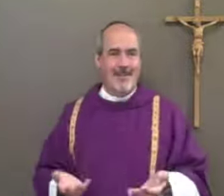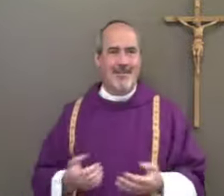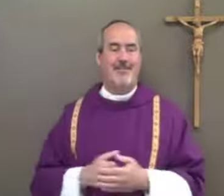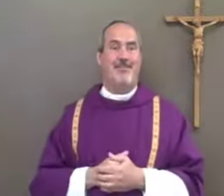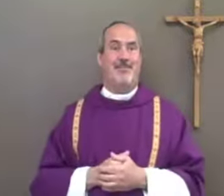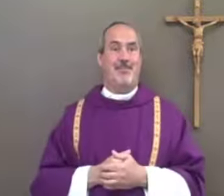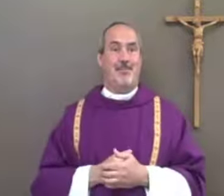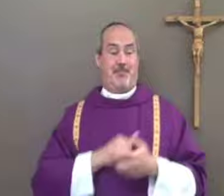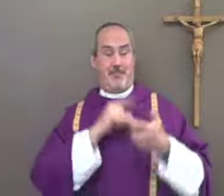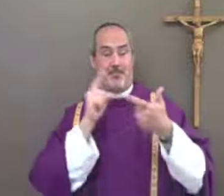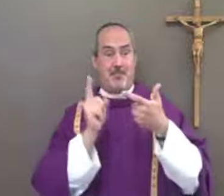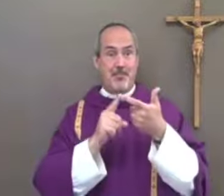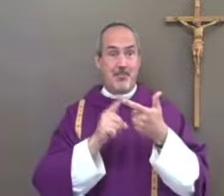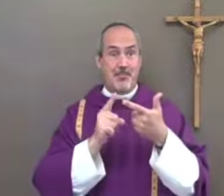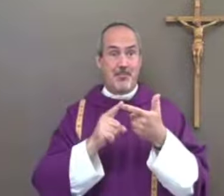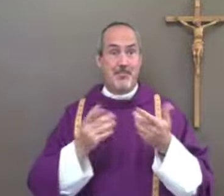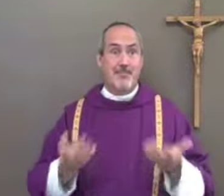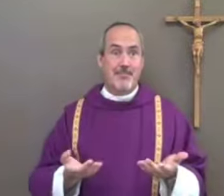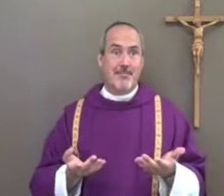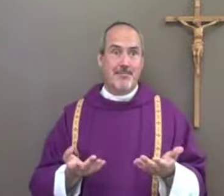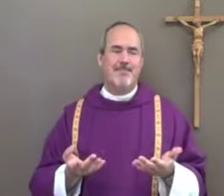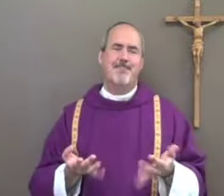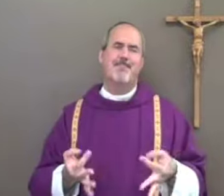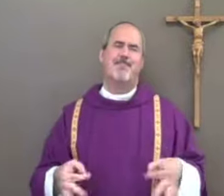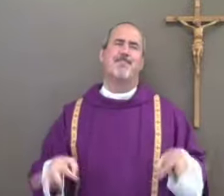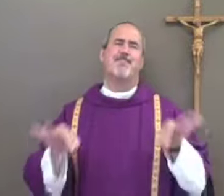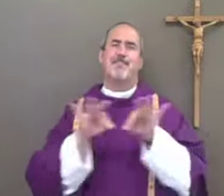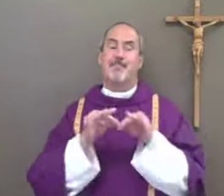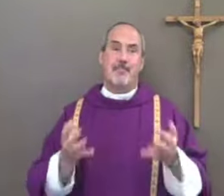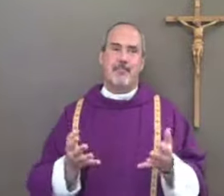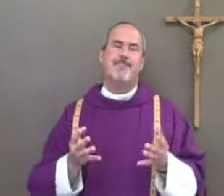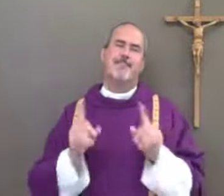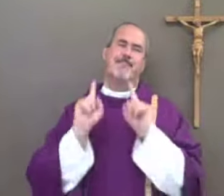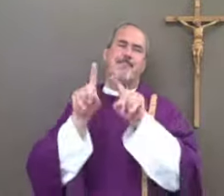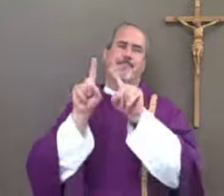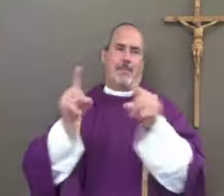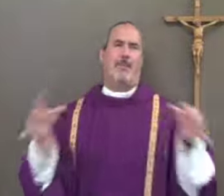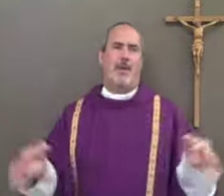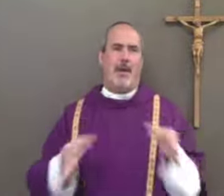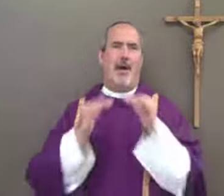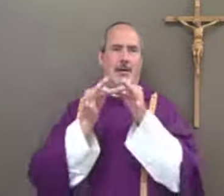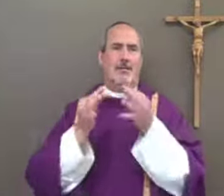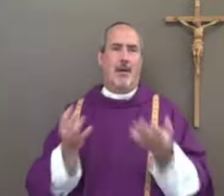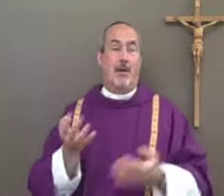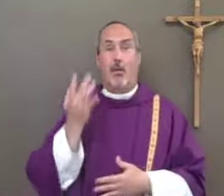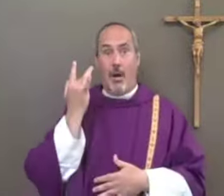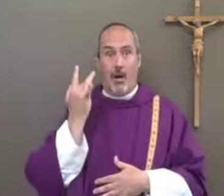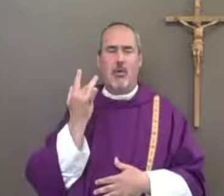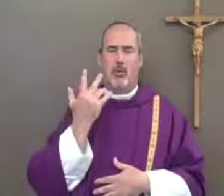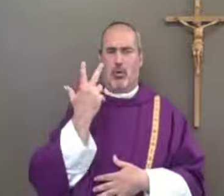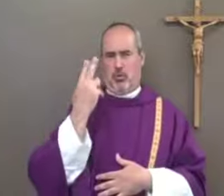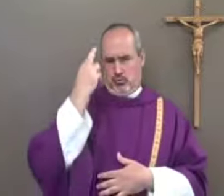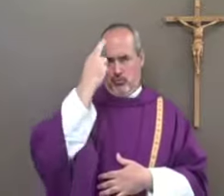to a strong relationship with him and with Jesus. The second thing we can do is attend Mass.